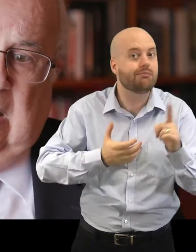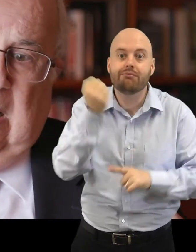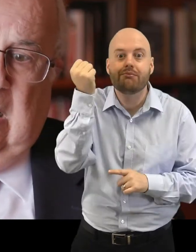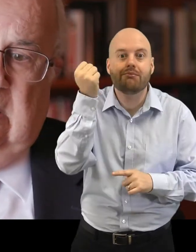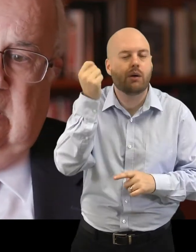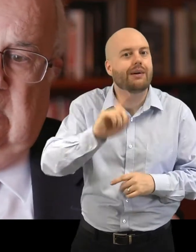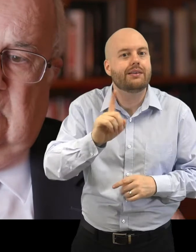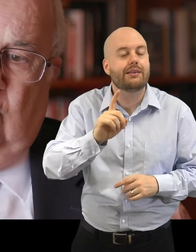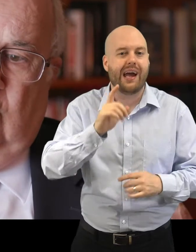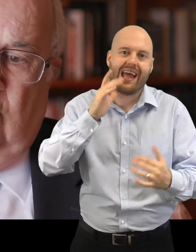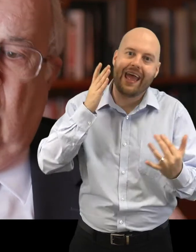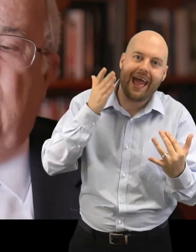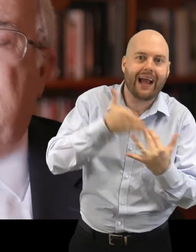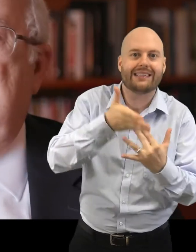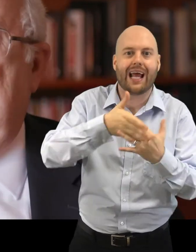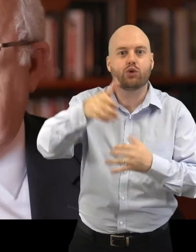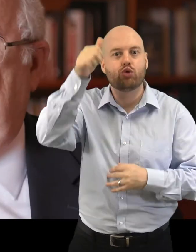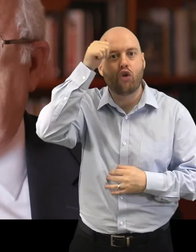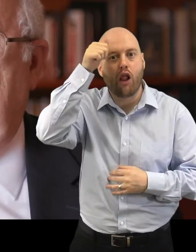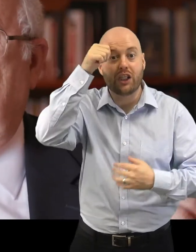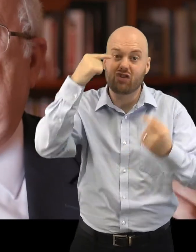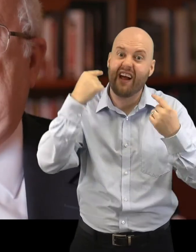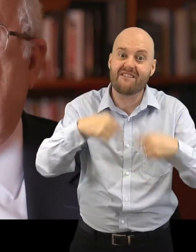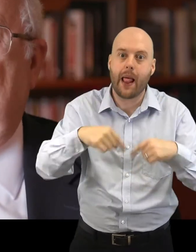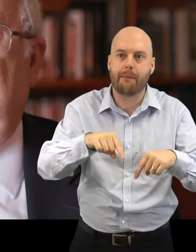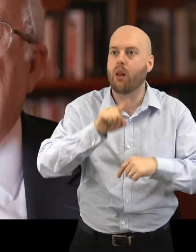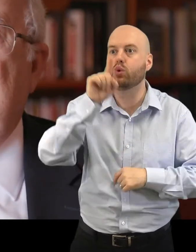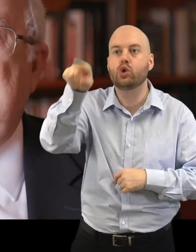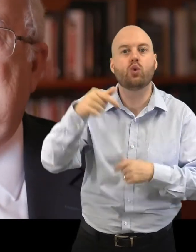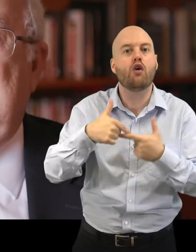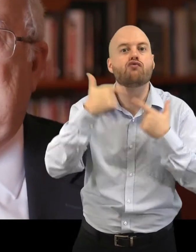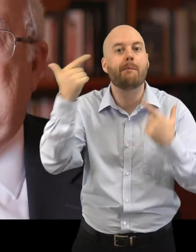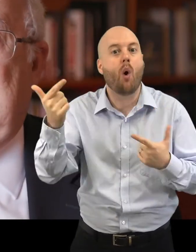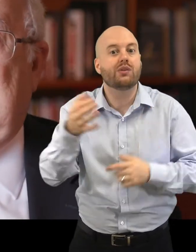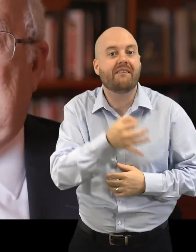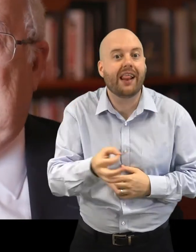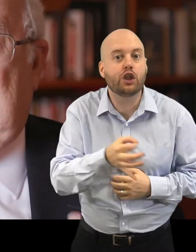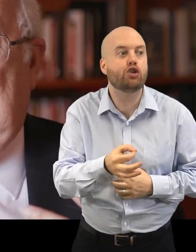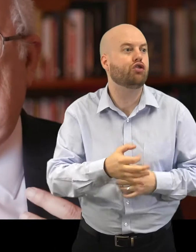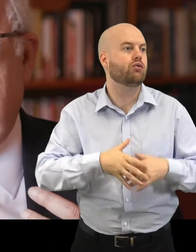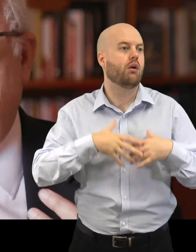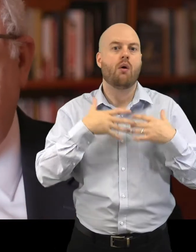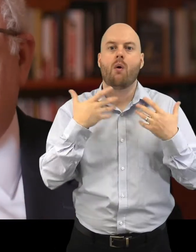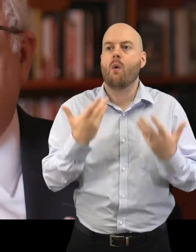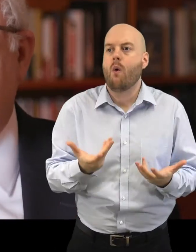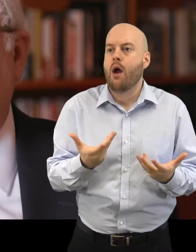access to knowledge available to a remote village and to have also